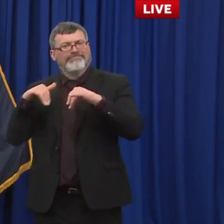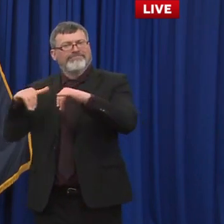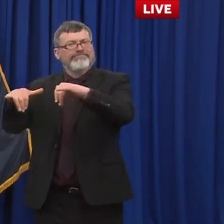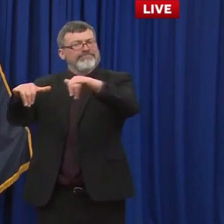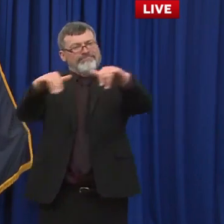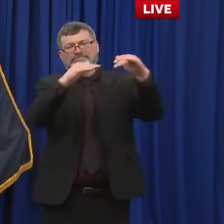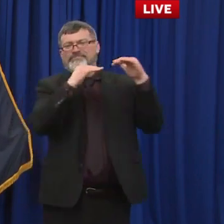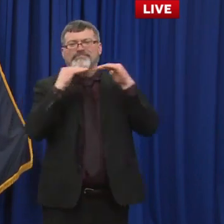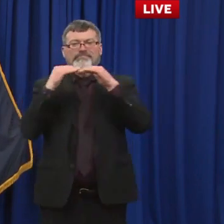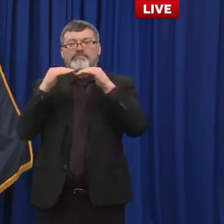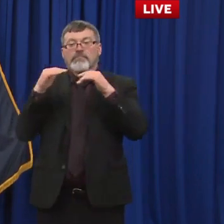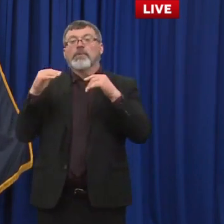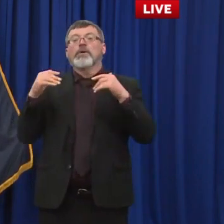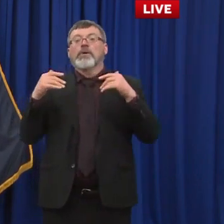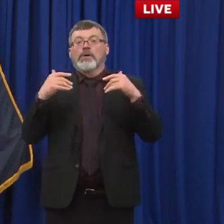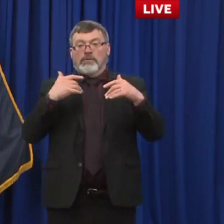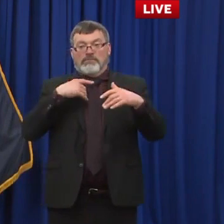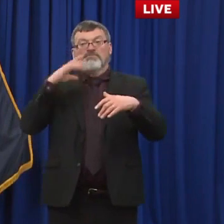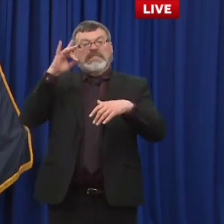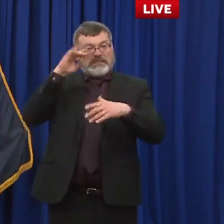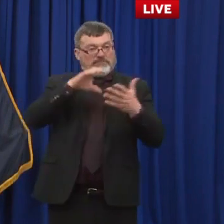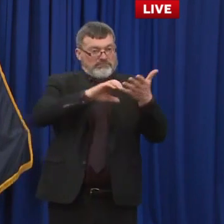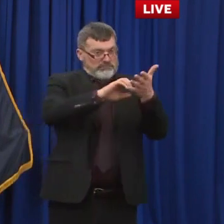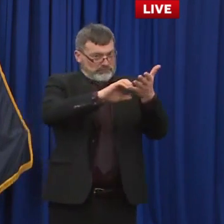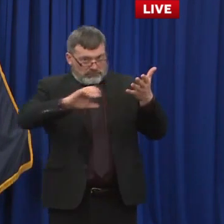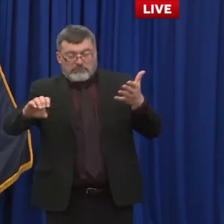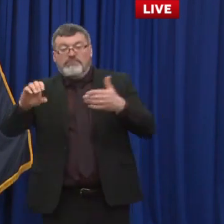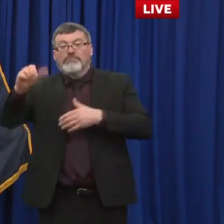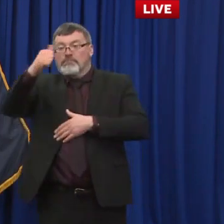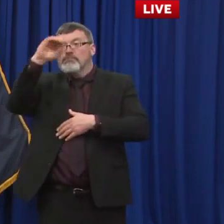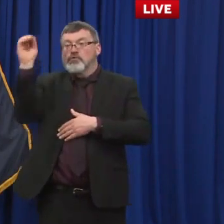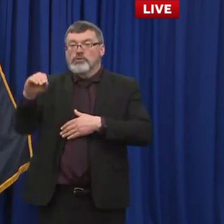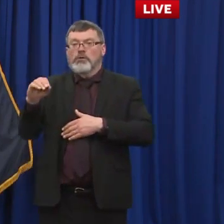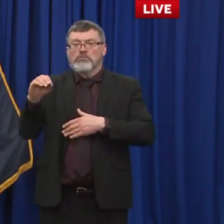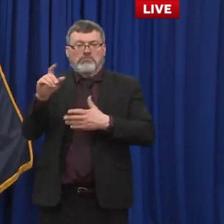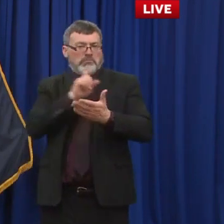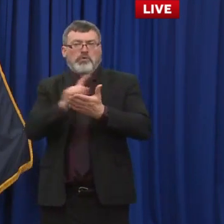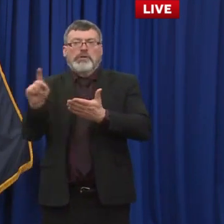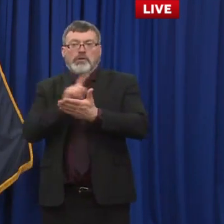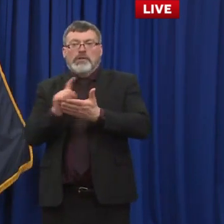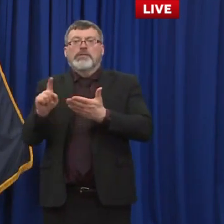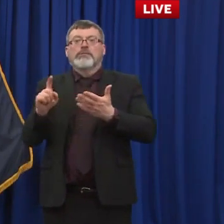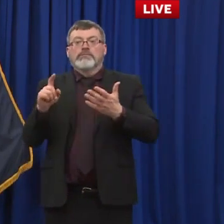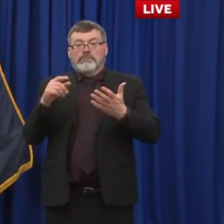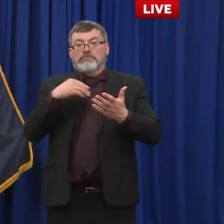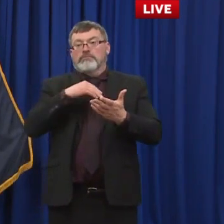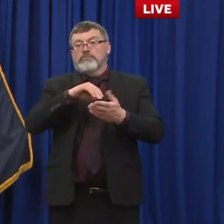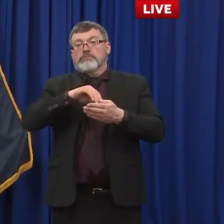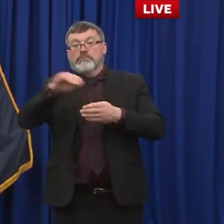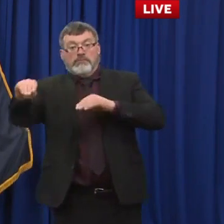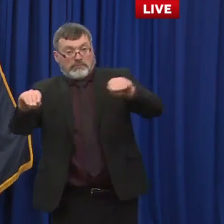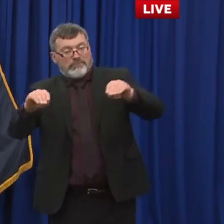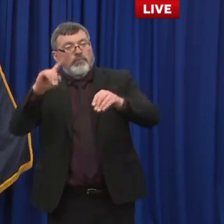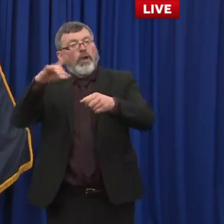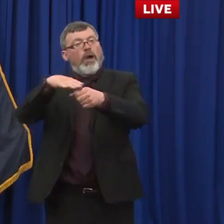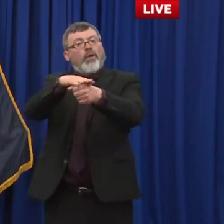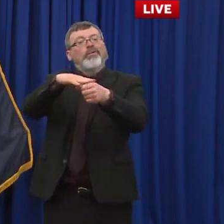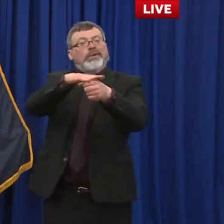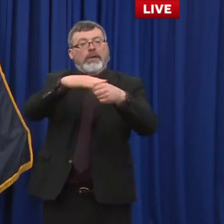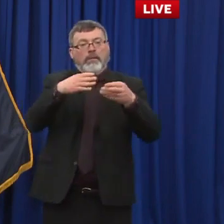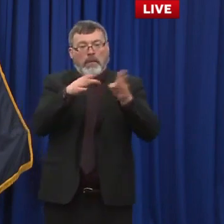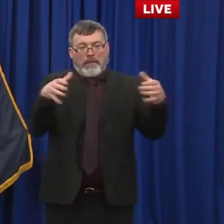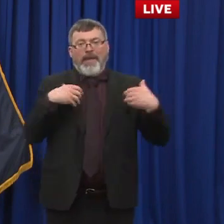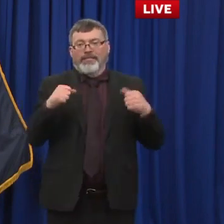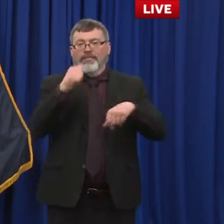aside 10 percent of the vaccine that comes in each week for our regional public health networks to work with the communities and identify great opportunities